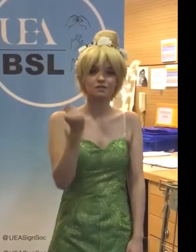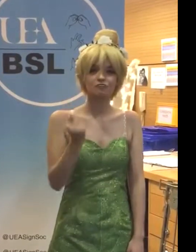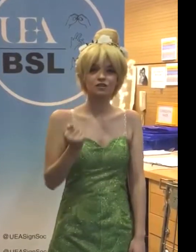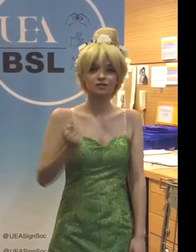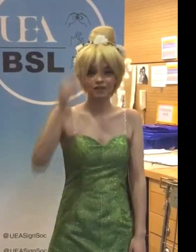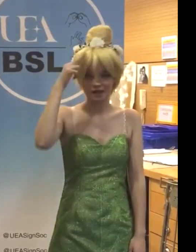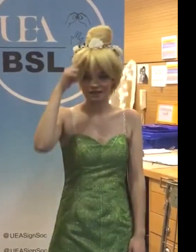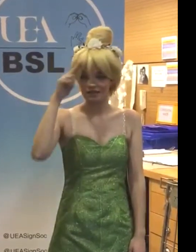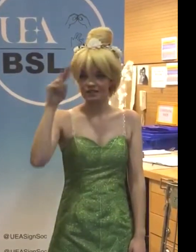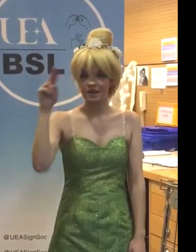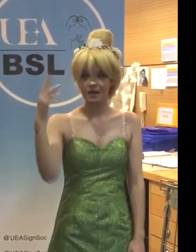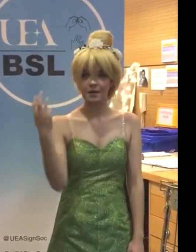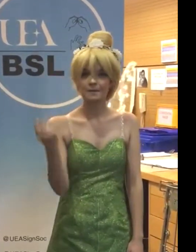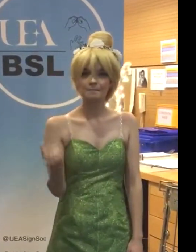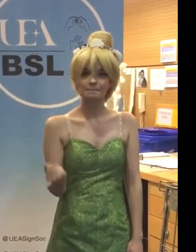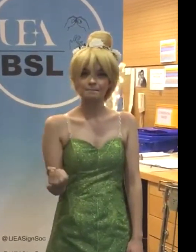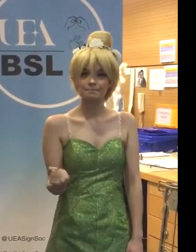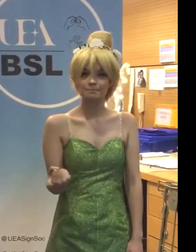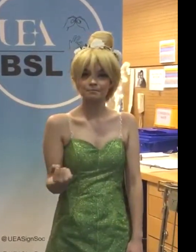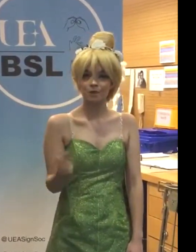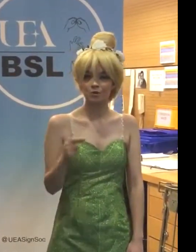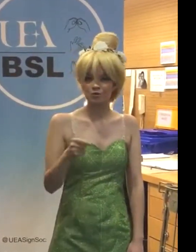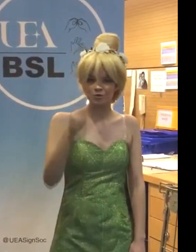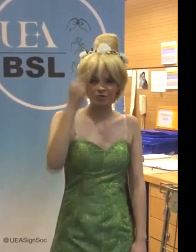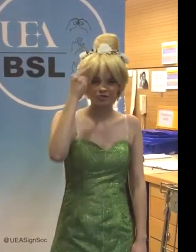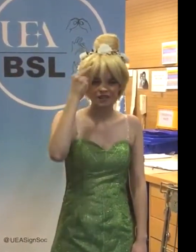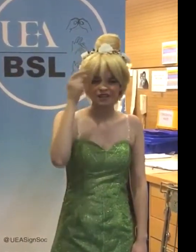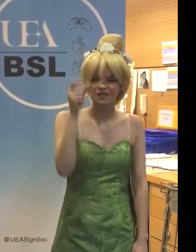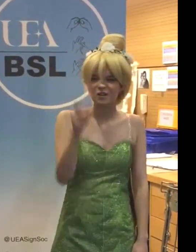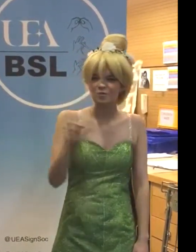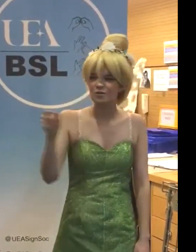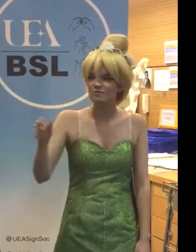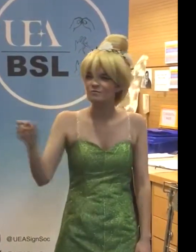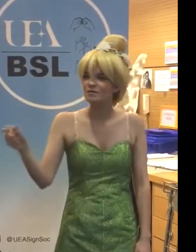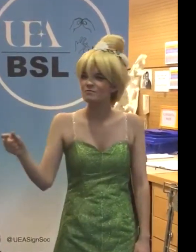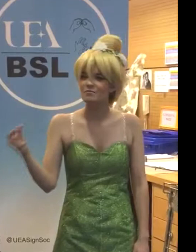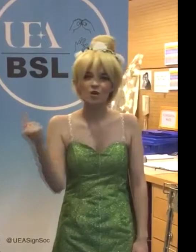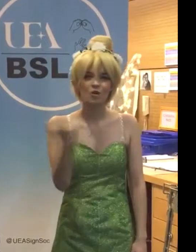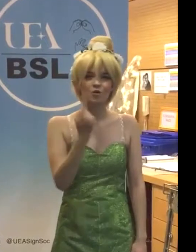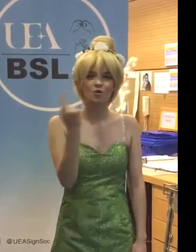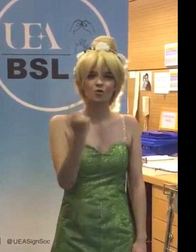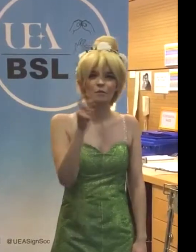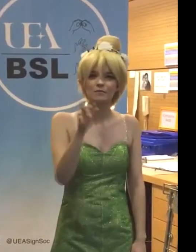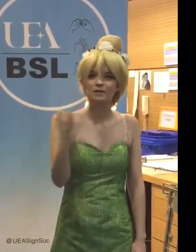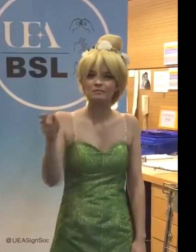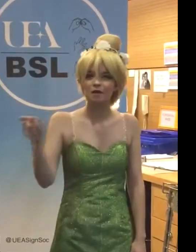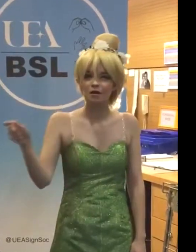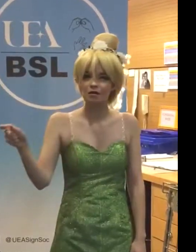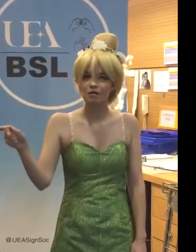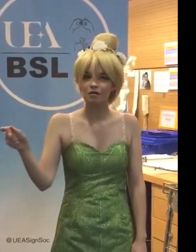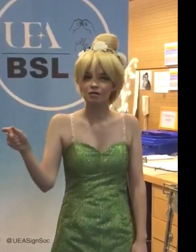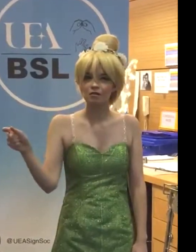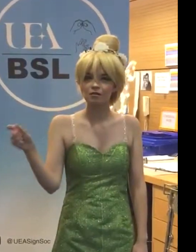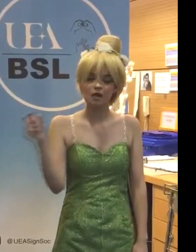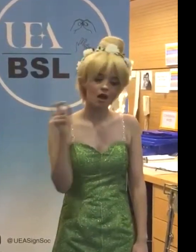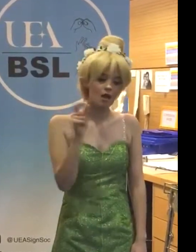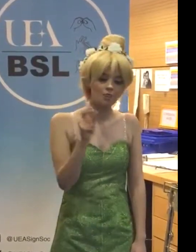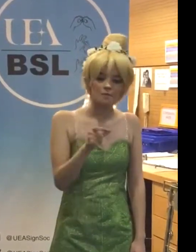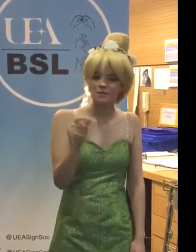spirit, has a name. You think the only people who are people are the